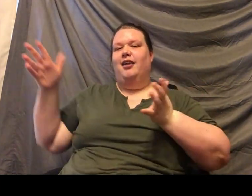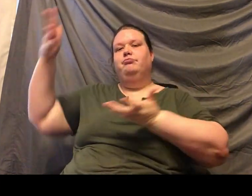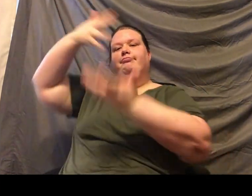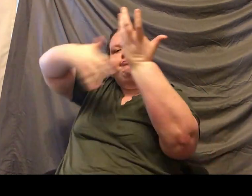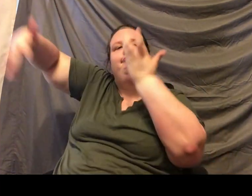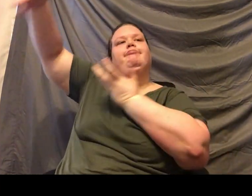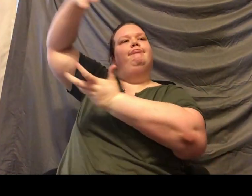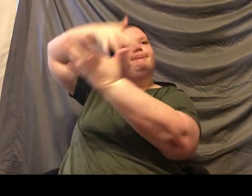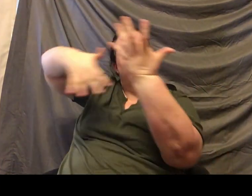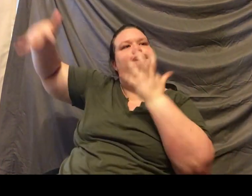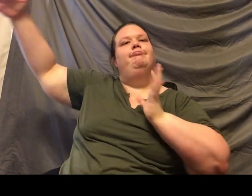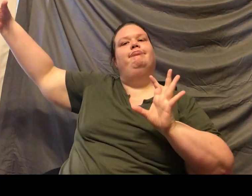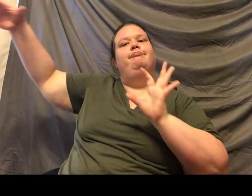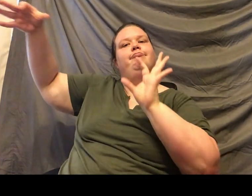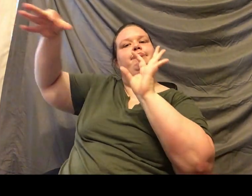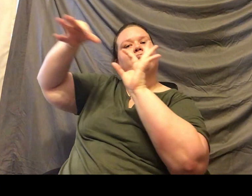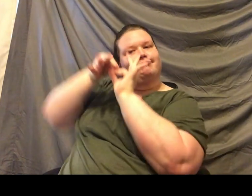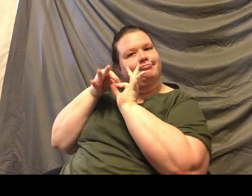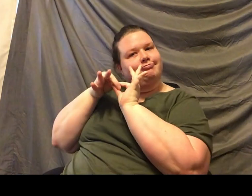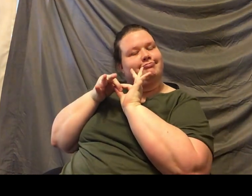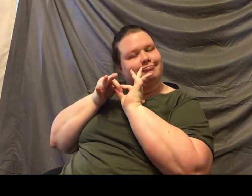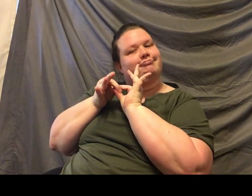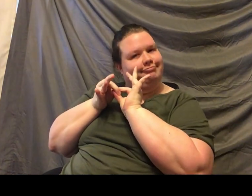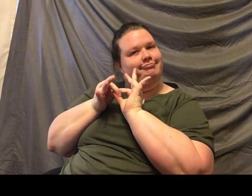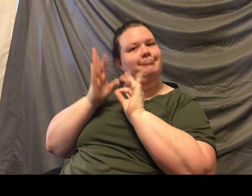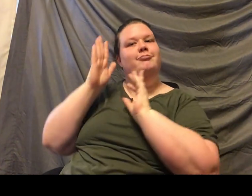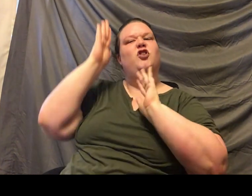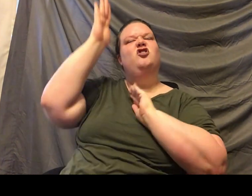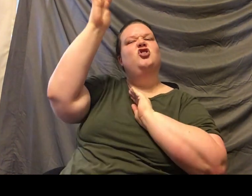to hopefully have a bond where we will have babies in the future. Here.